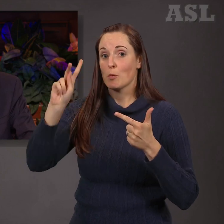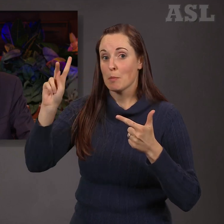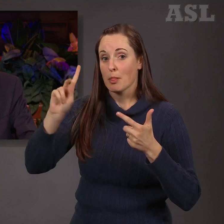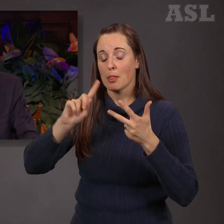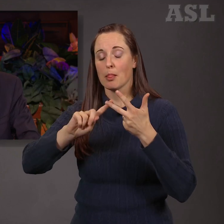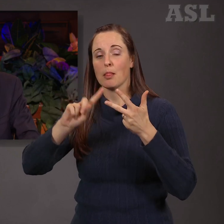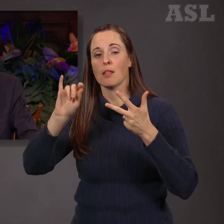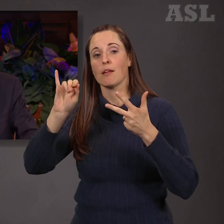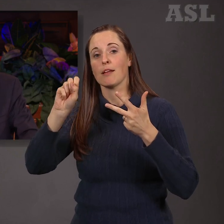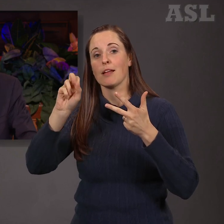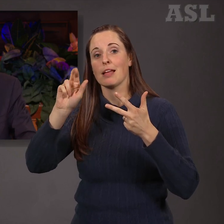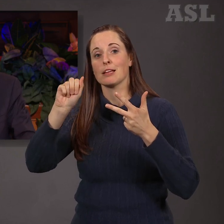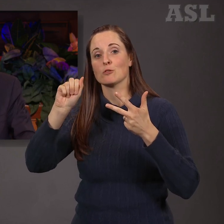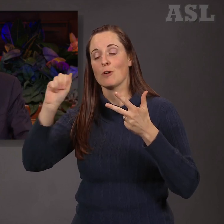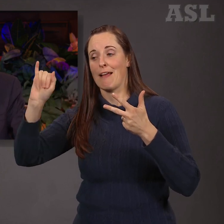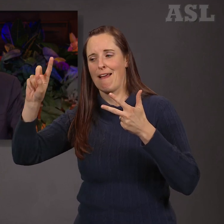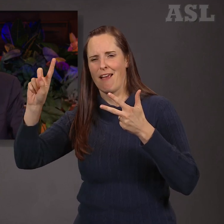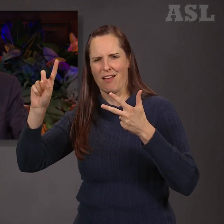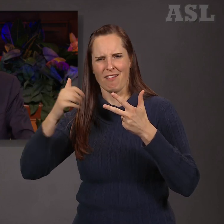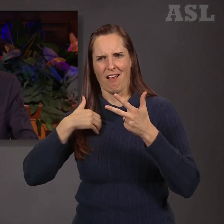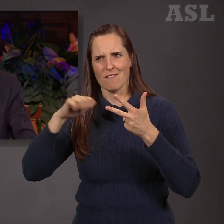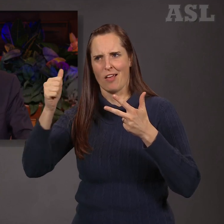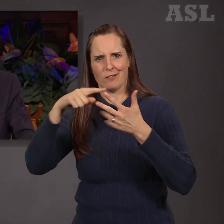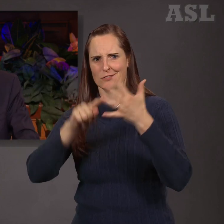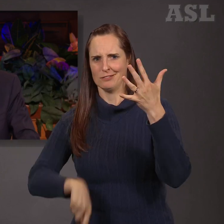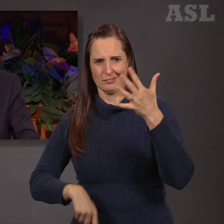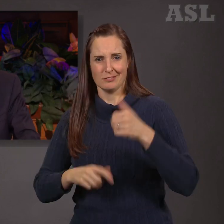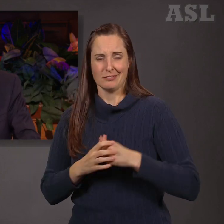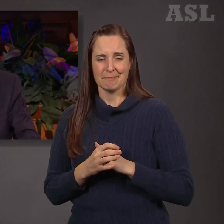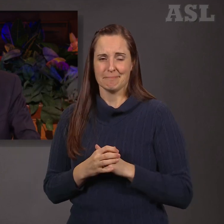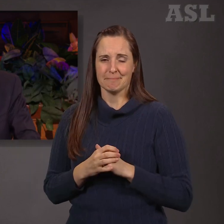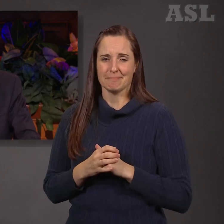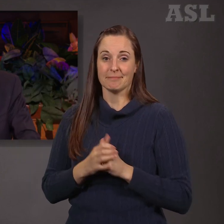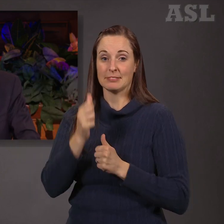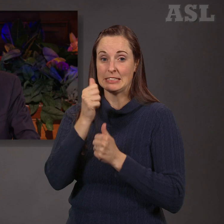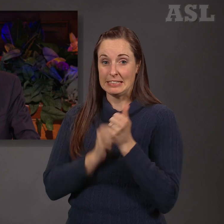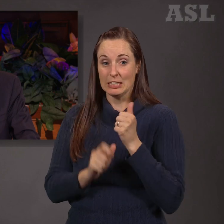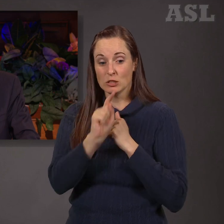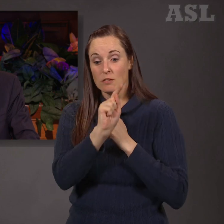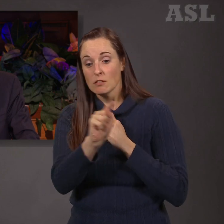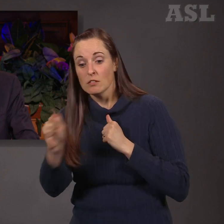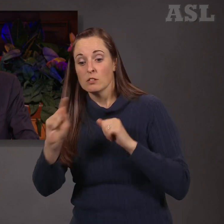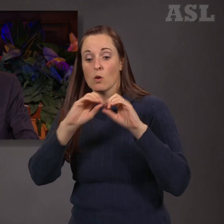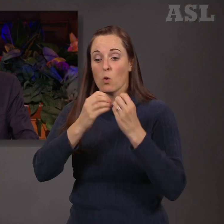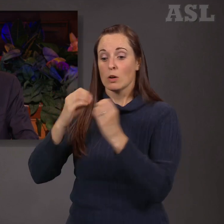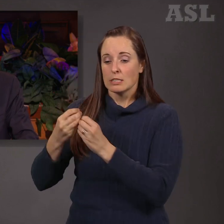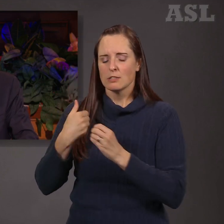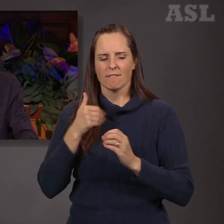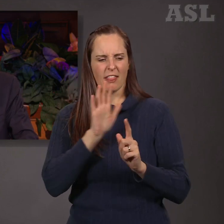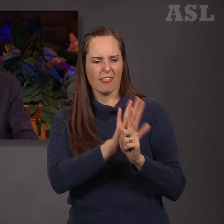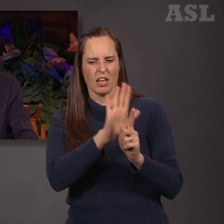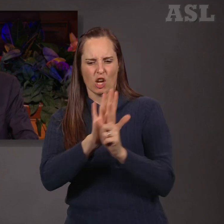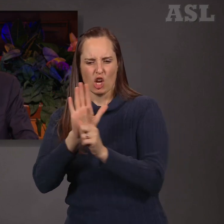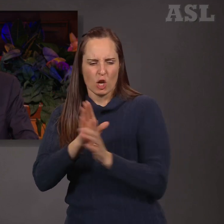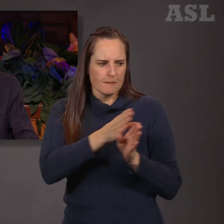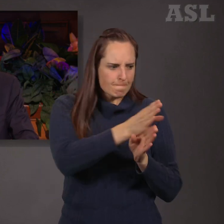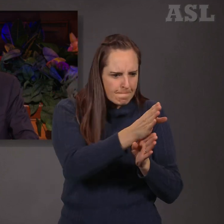to name just a few. While each humanitarian organization has its own areas of